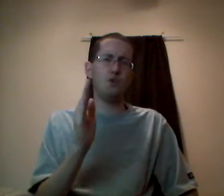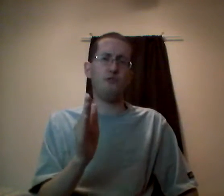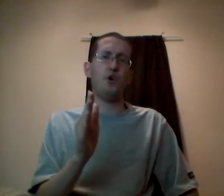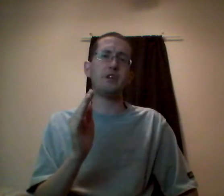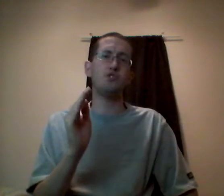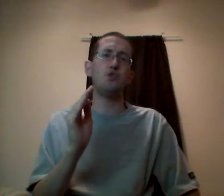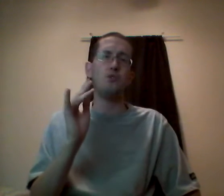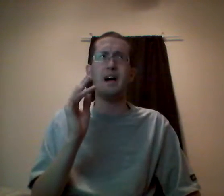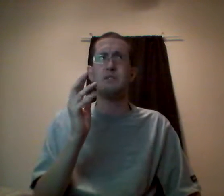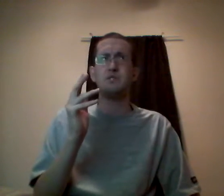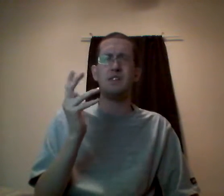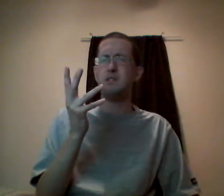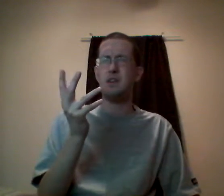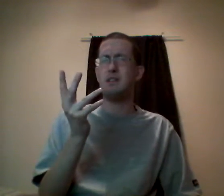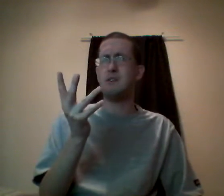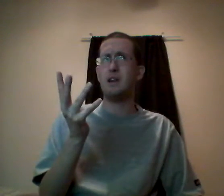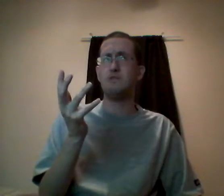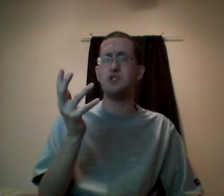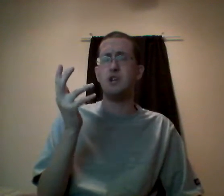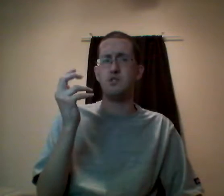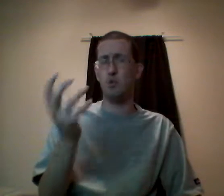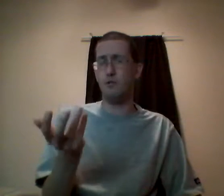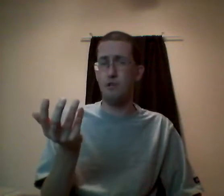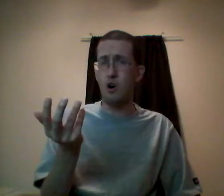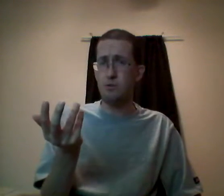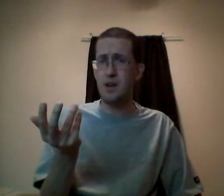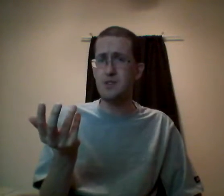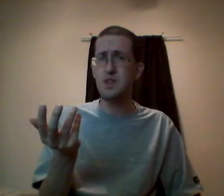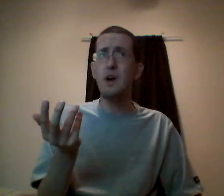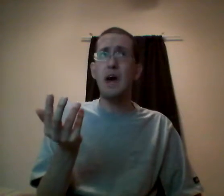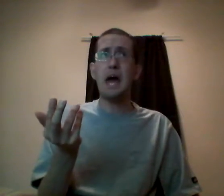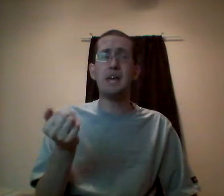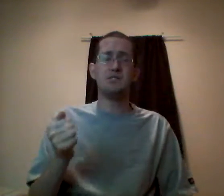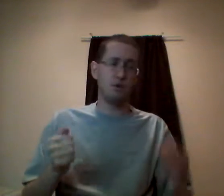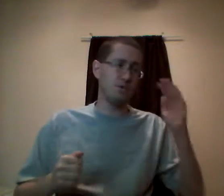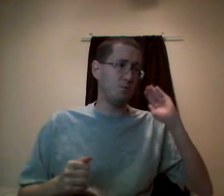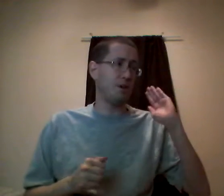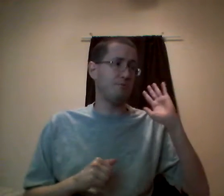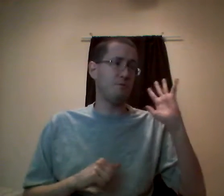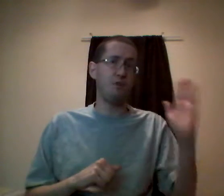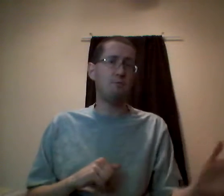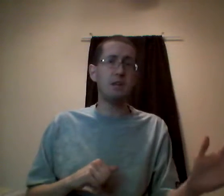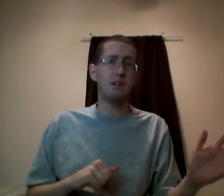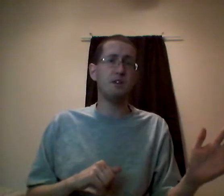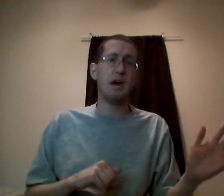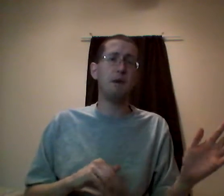referring to... I think the title of the channel is World of Long Plays. And it's literally someone playing from the very beginning of the game.